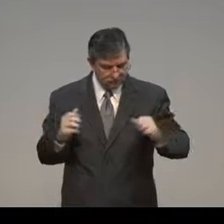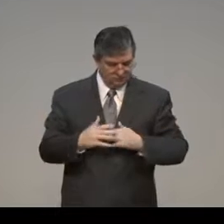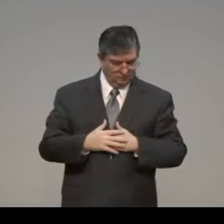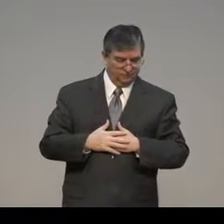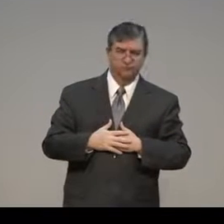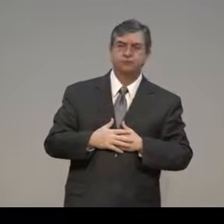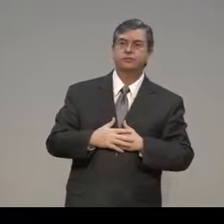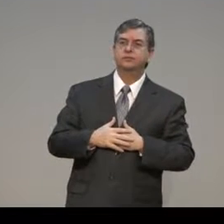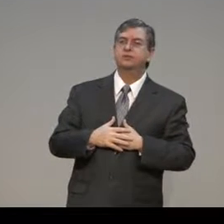Through salvation.